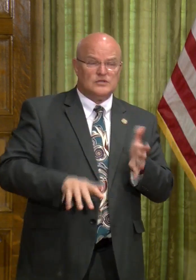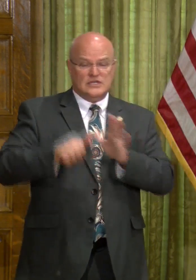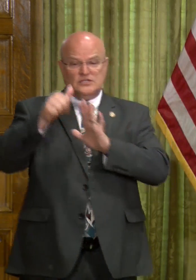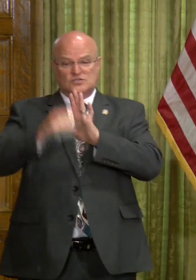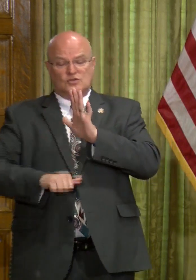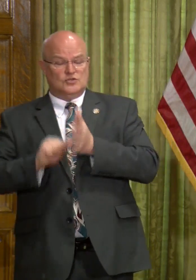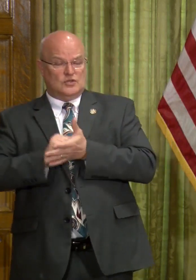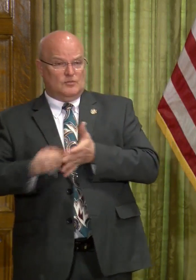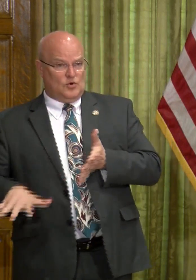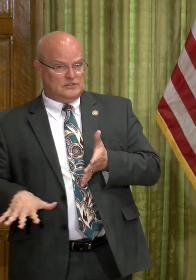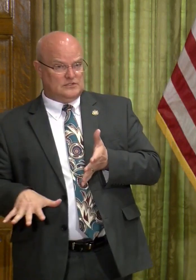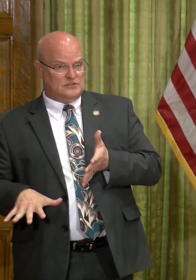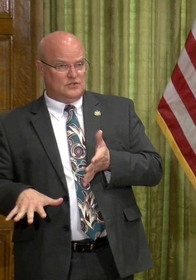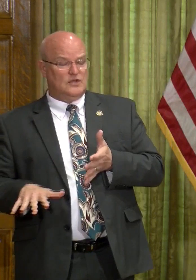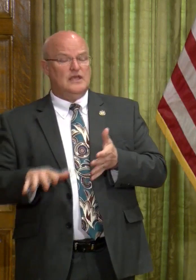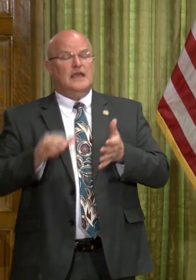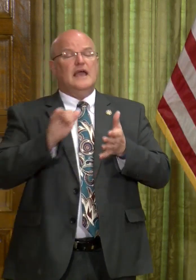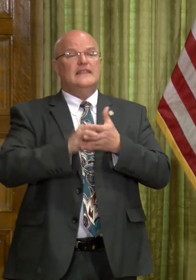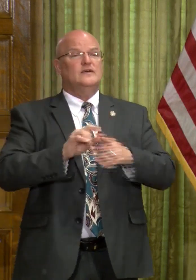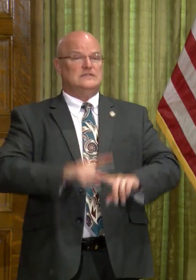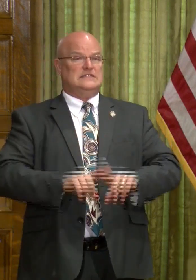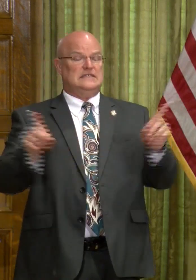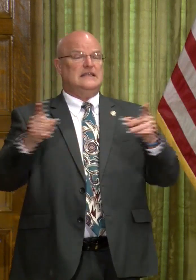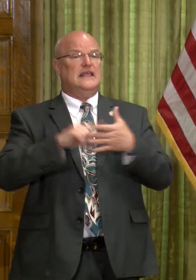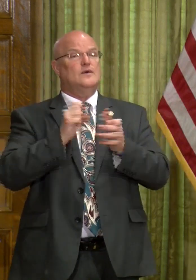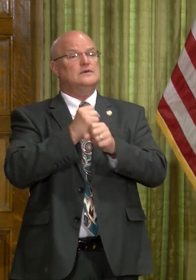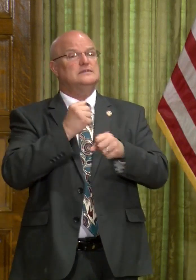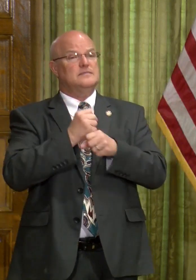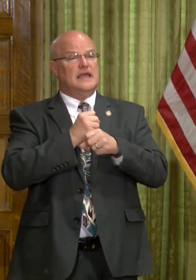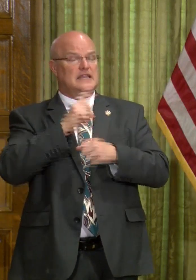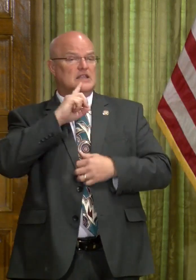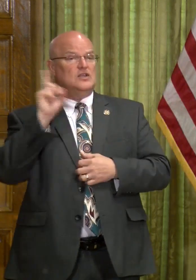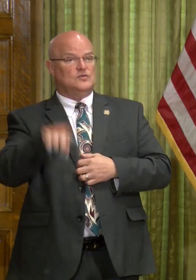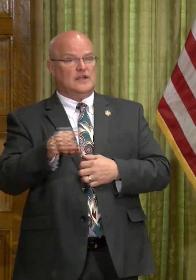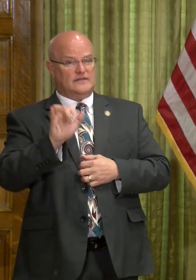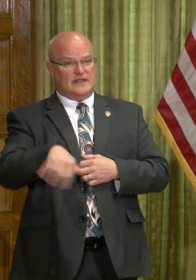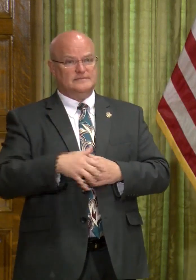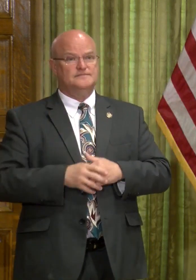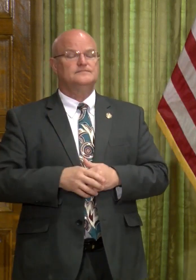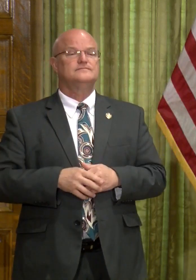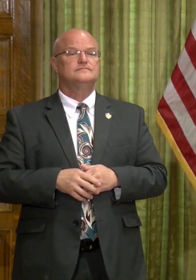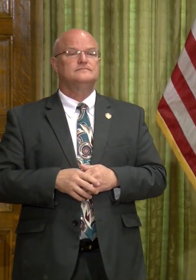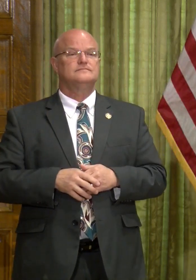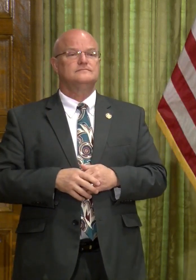and surgical abortions. And there was a distinction that was made in the directive in that regard.